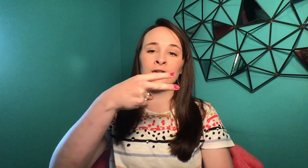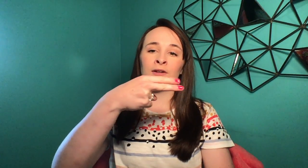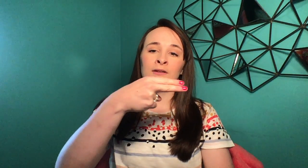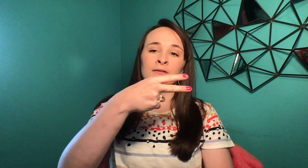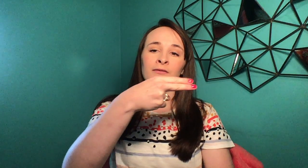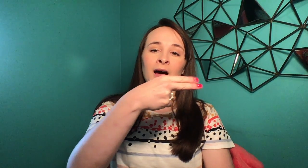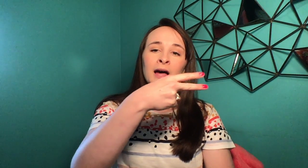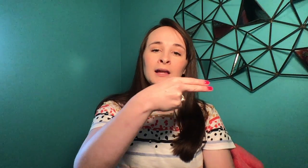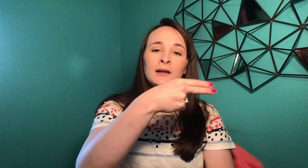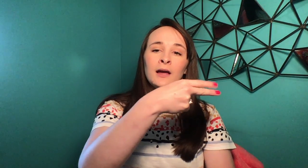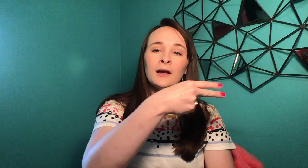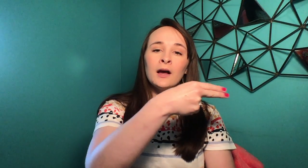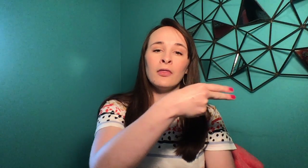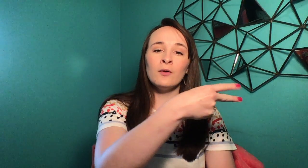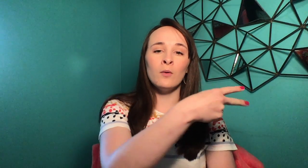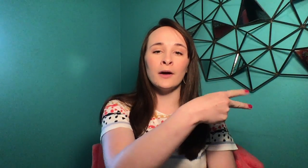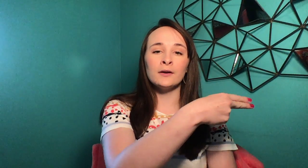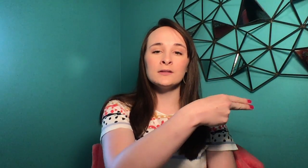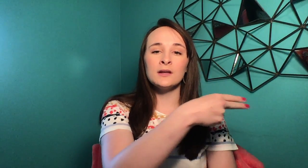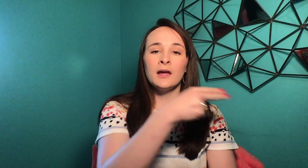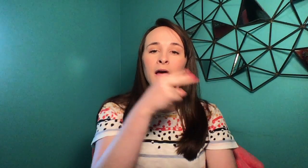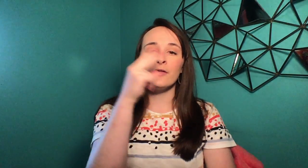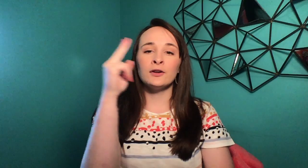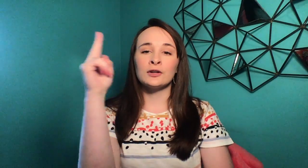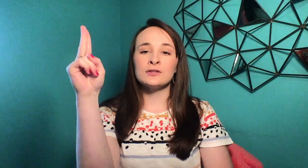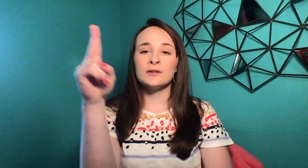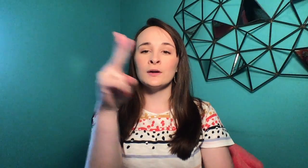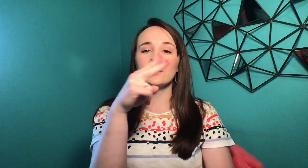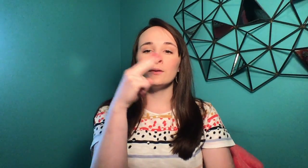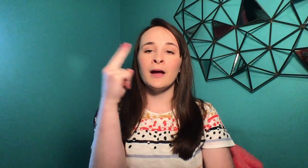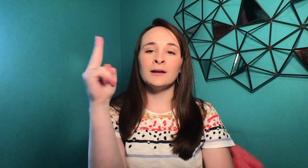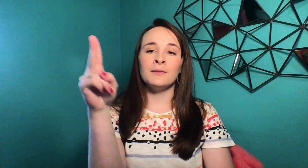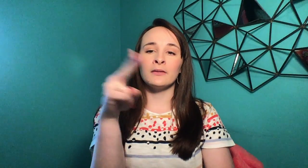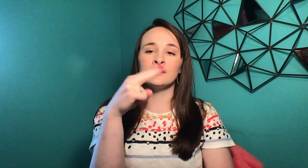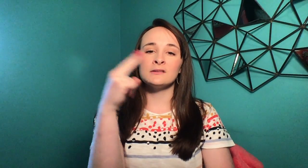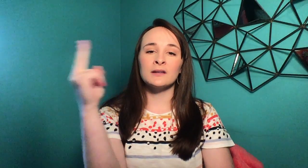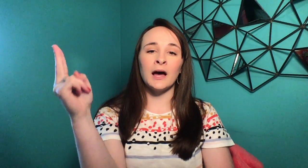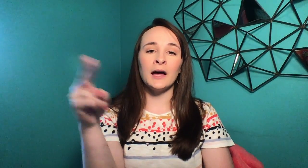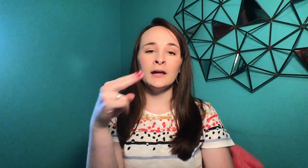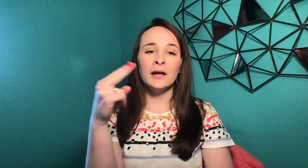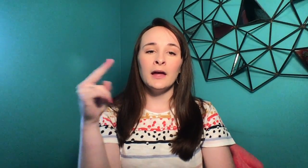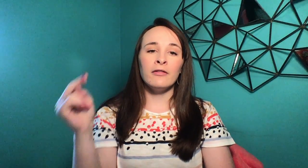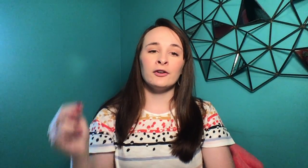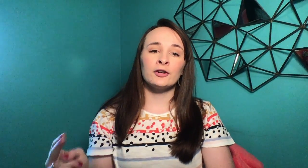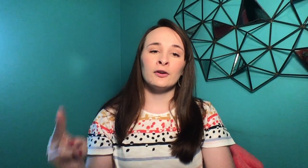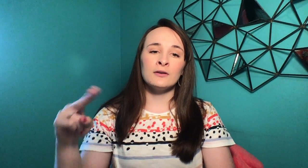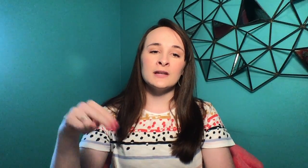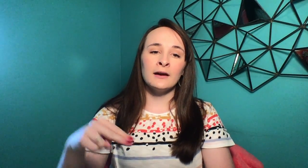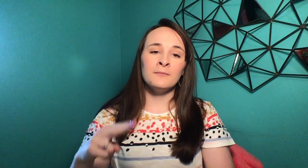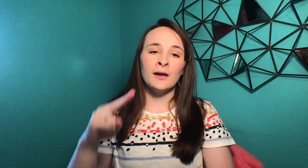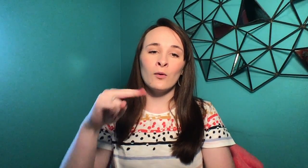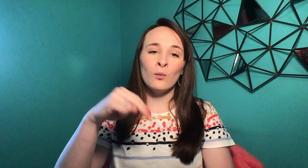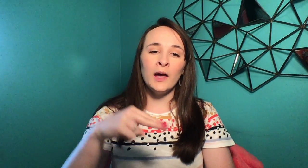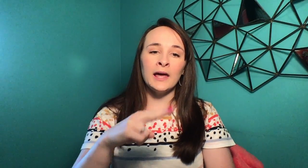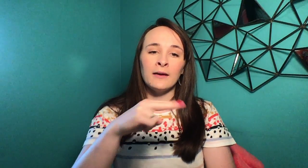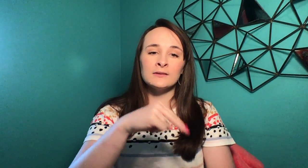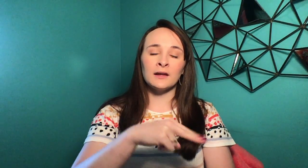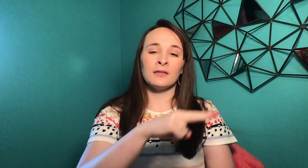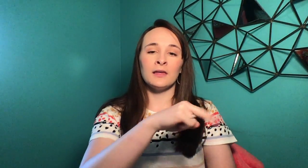you're going to divide and cut the waters, and then you're going to circle around and make the sky, and then you're going to go down and make waves like the